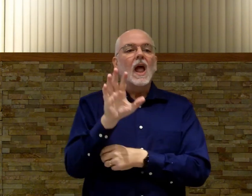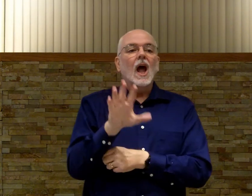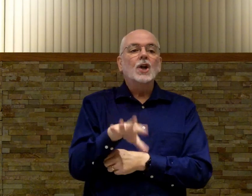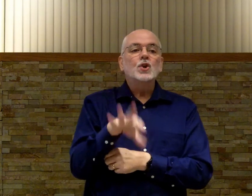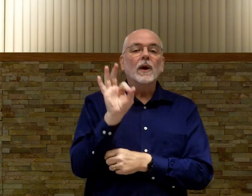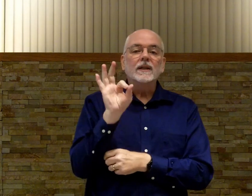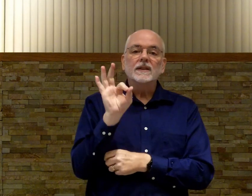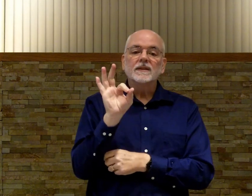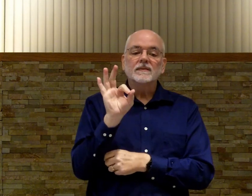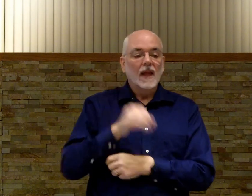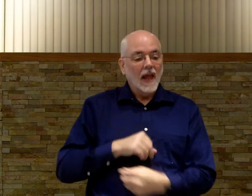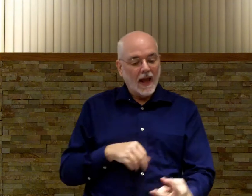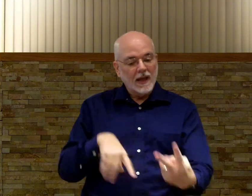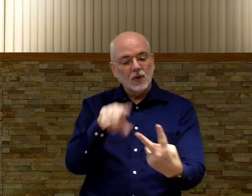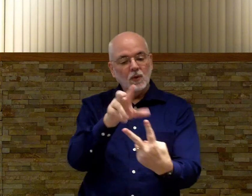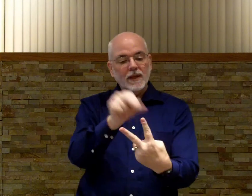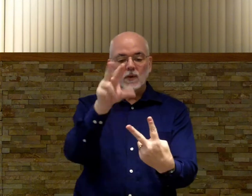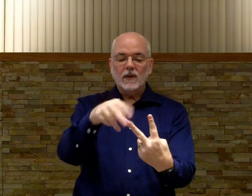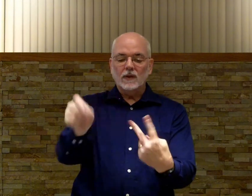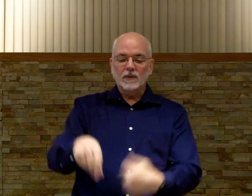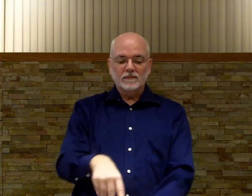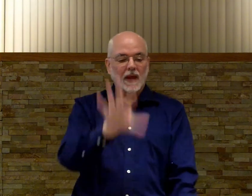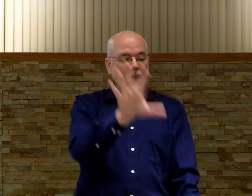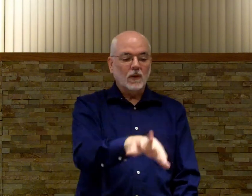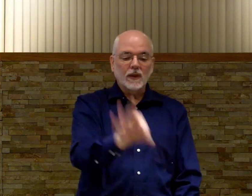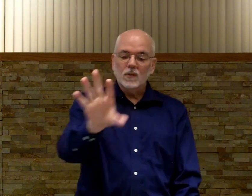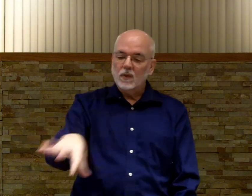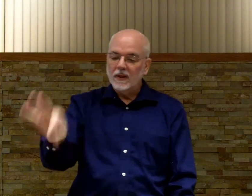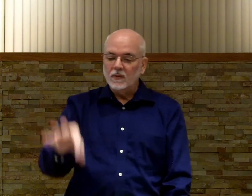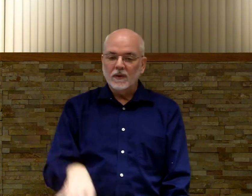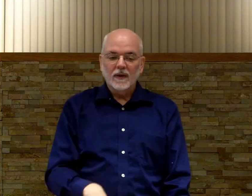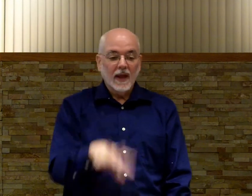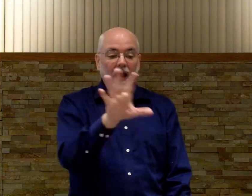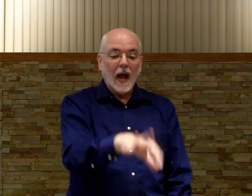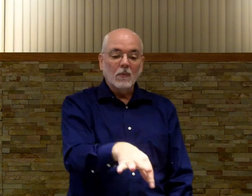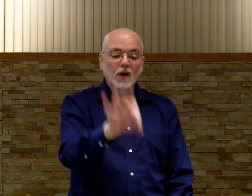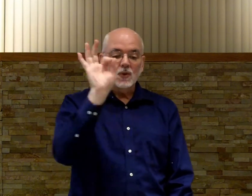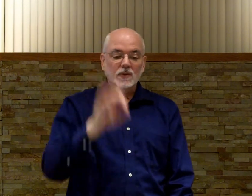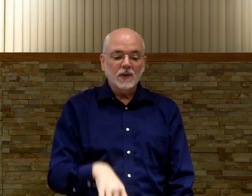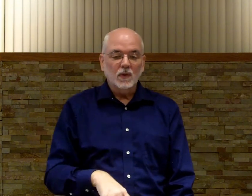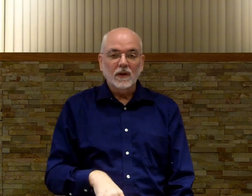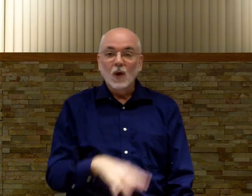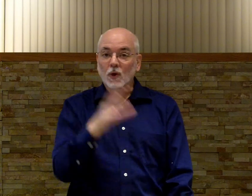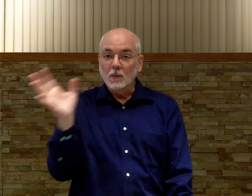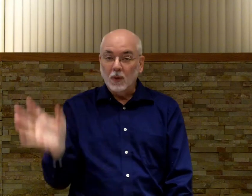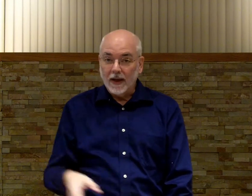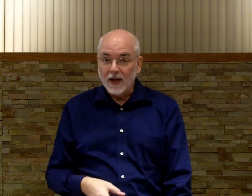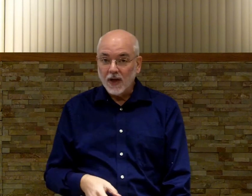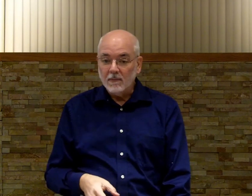A choice. I can do this one or this one. I can do this one or this one. I'm going to choose this one. When you're pulling out jelly